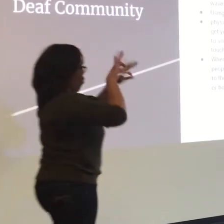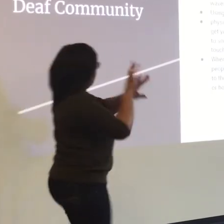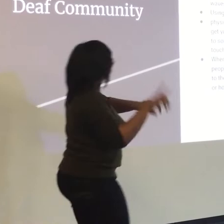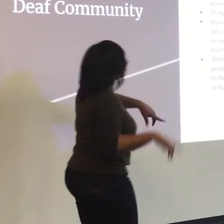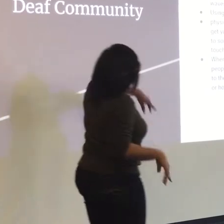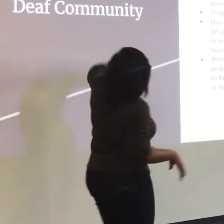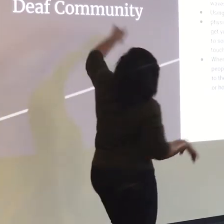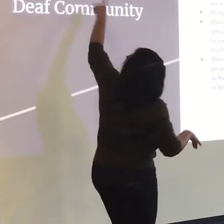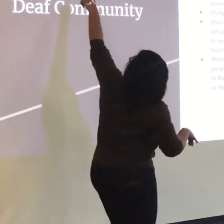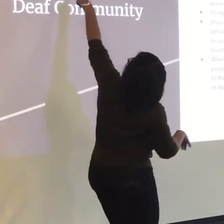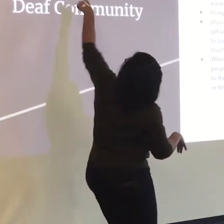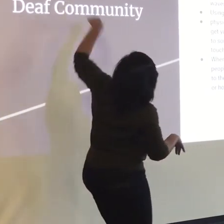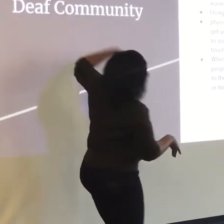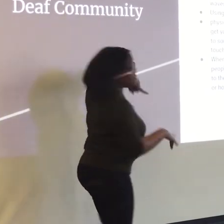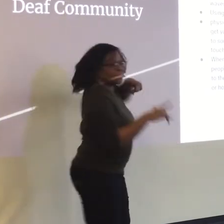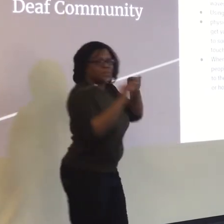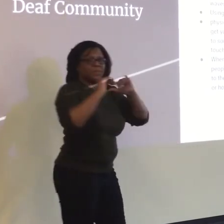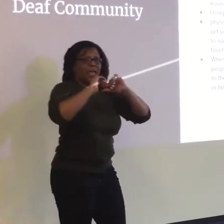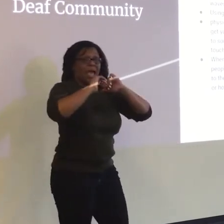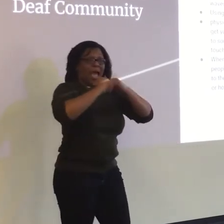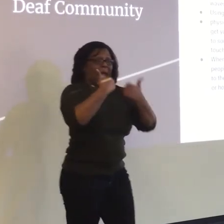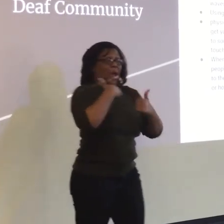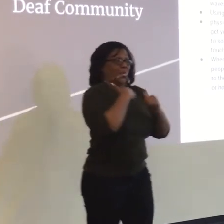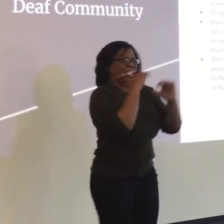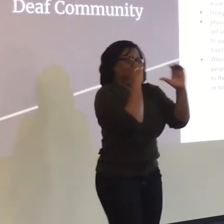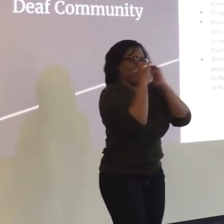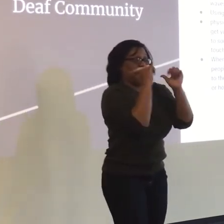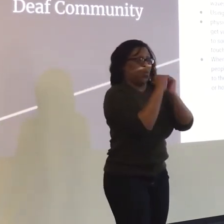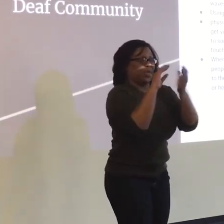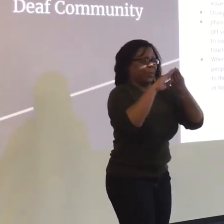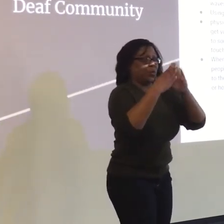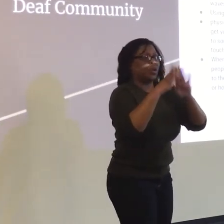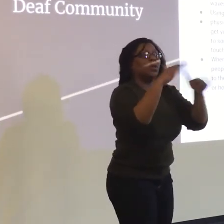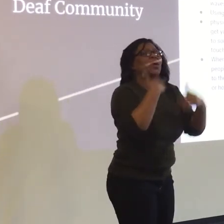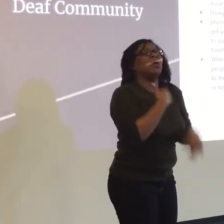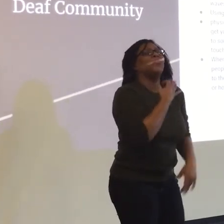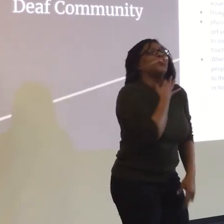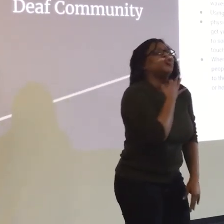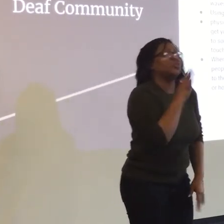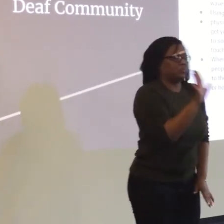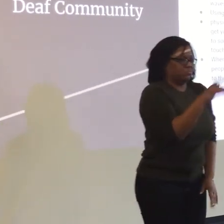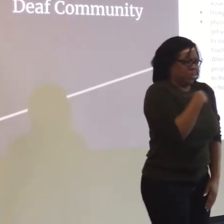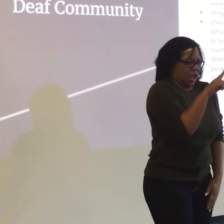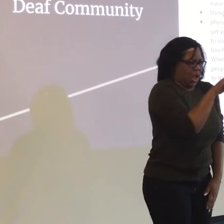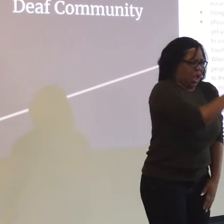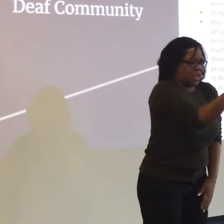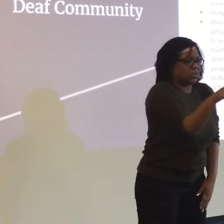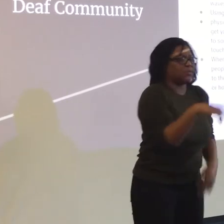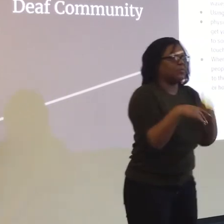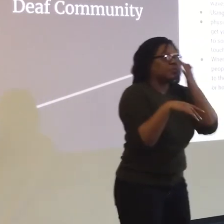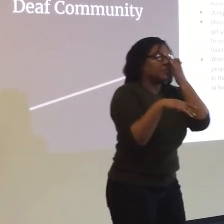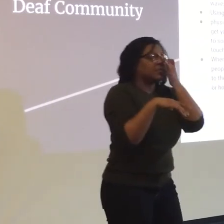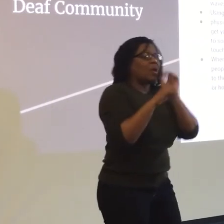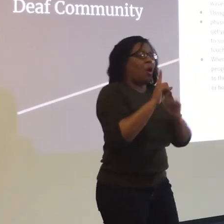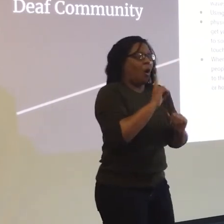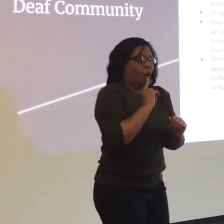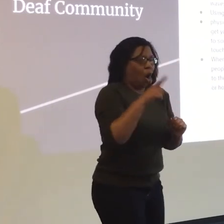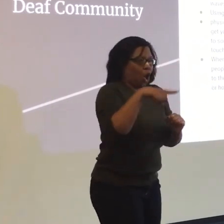Okay, this is the important part that I was looking for. How we communicate in the deaf community. Let me ask you